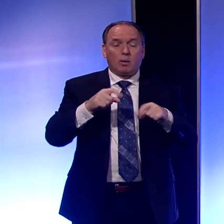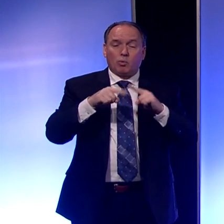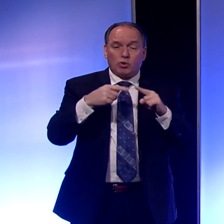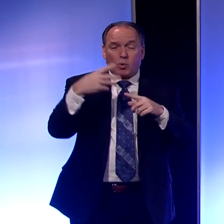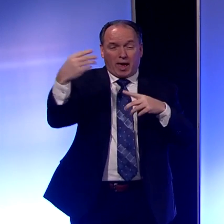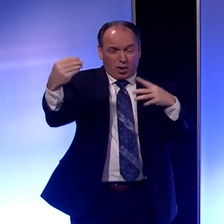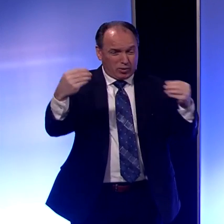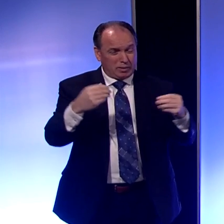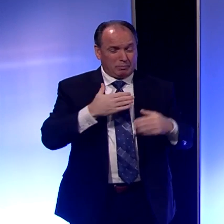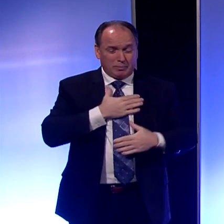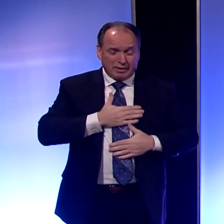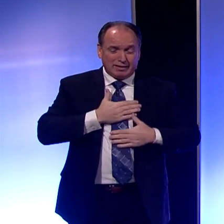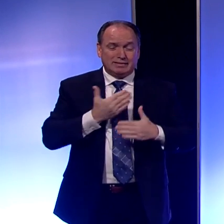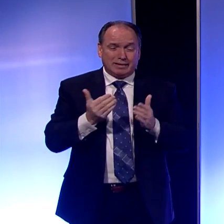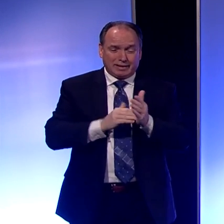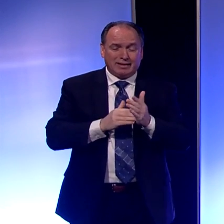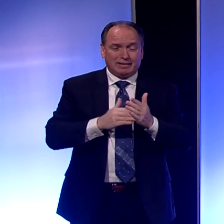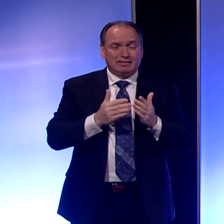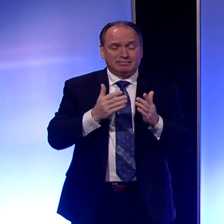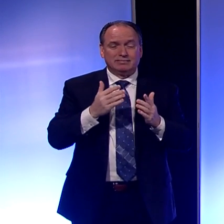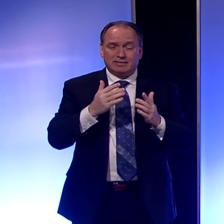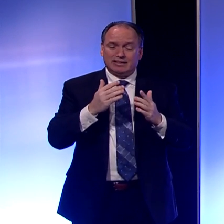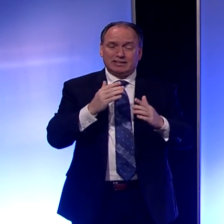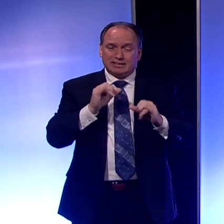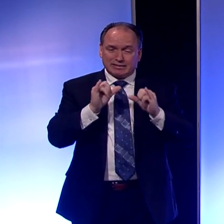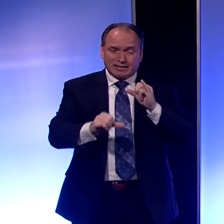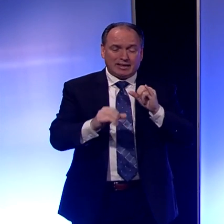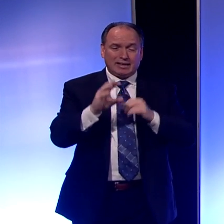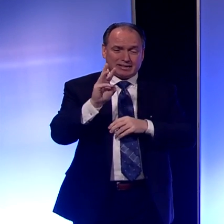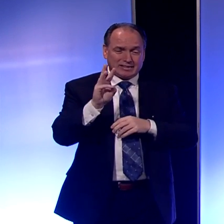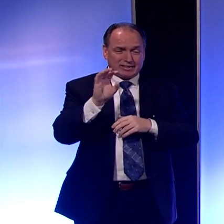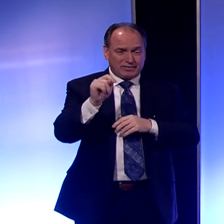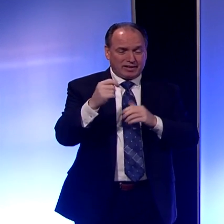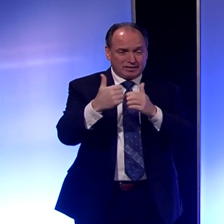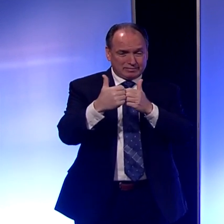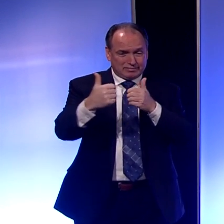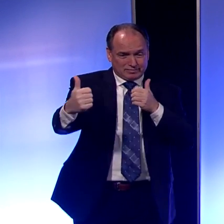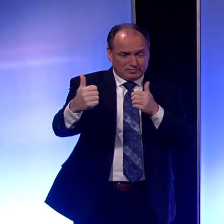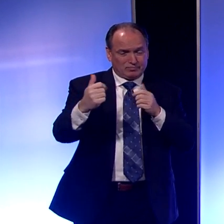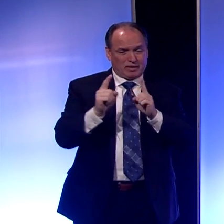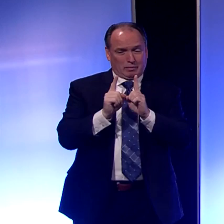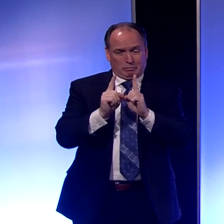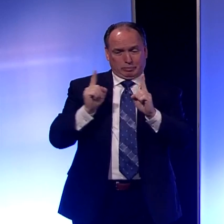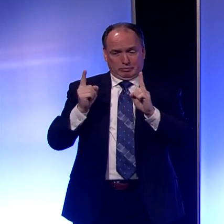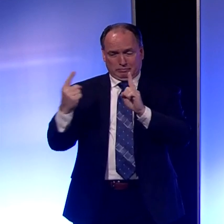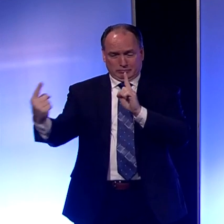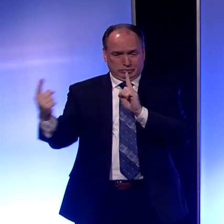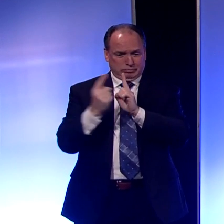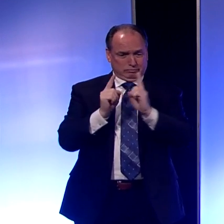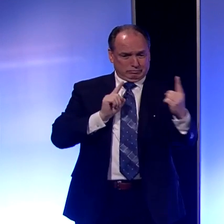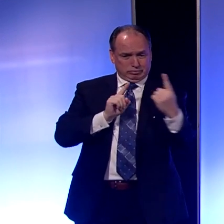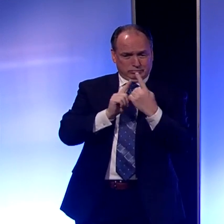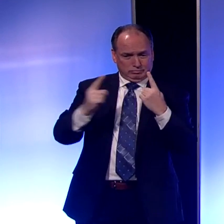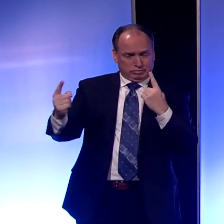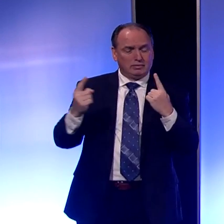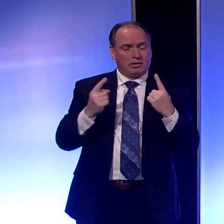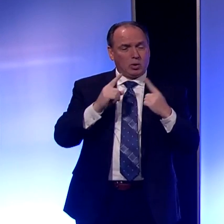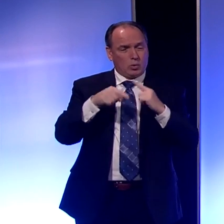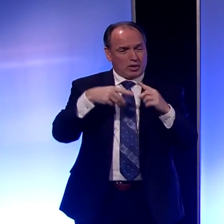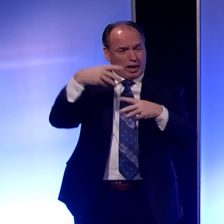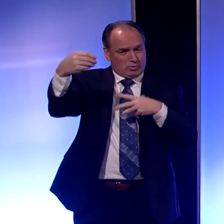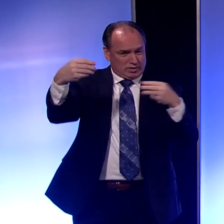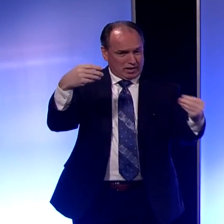that you maintain social distance six feet or more away from anyone that you would encounter while you're outside.